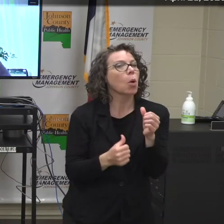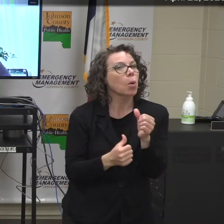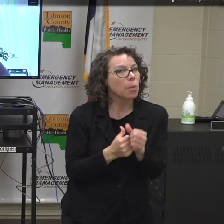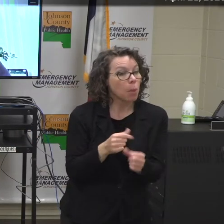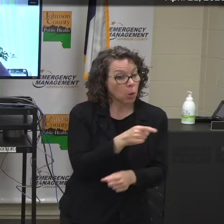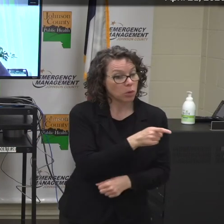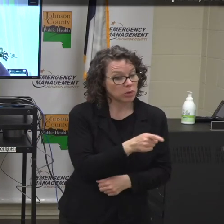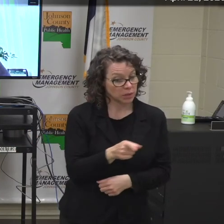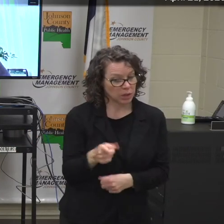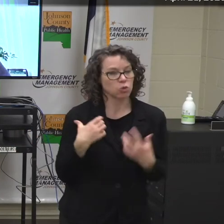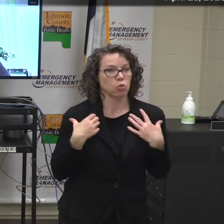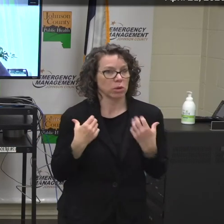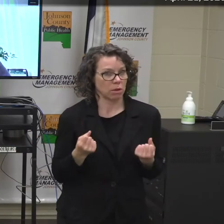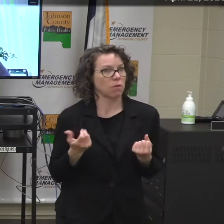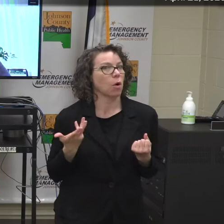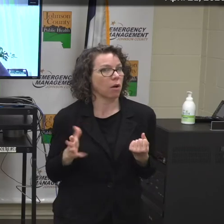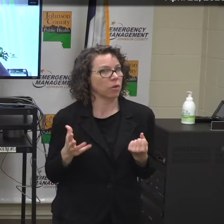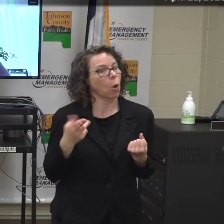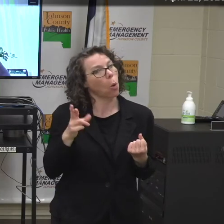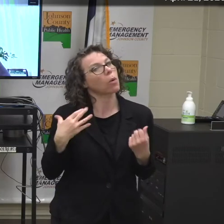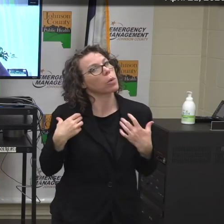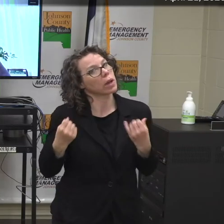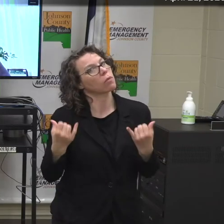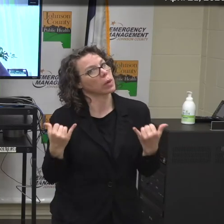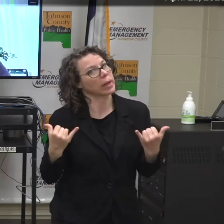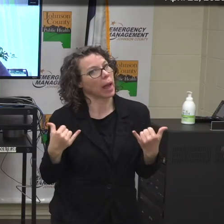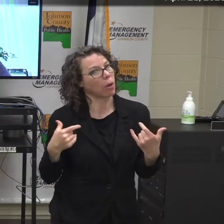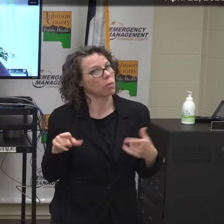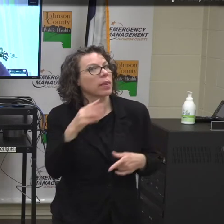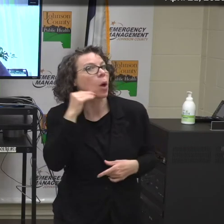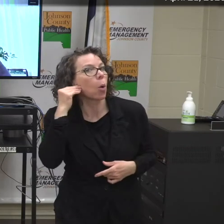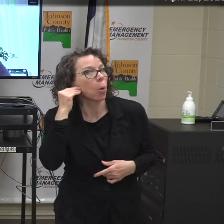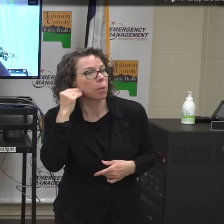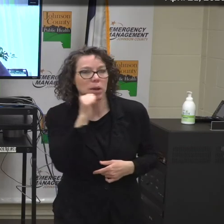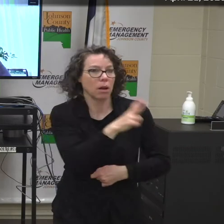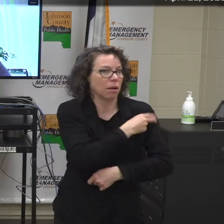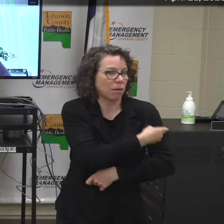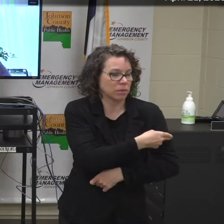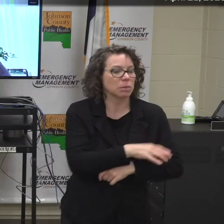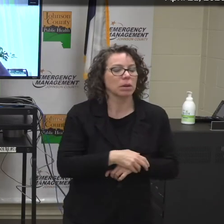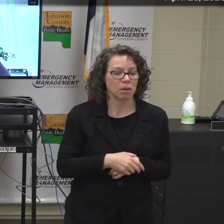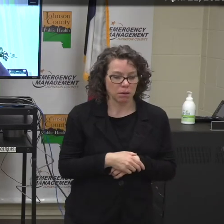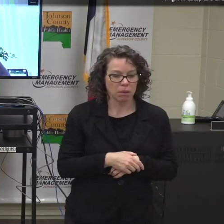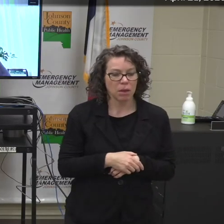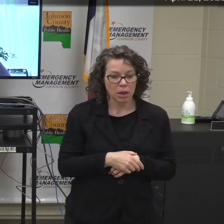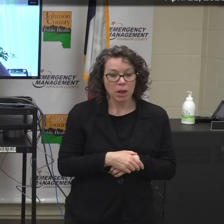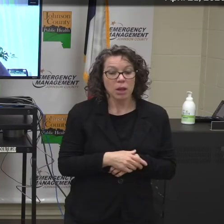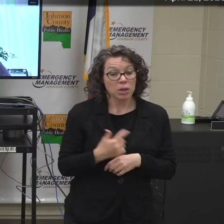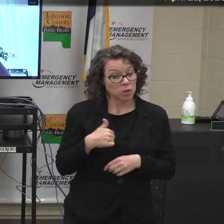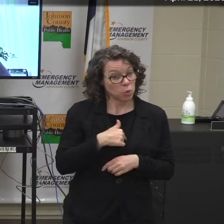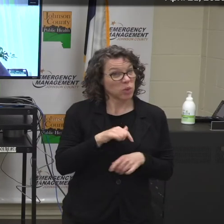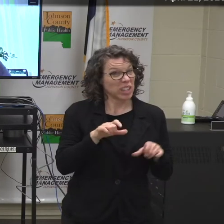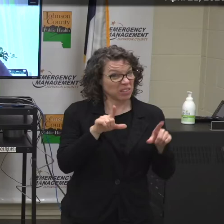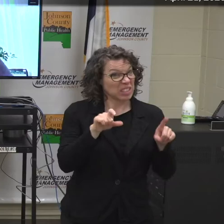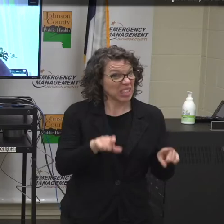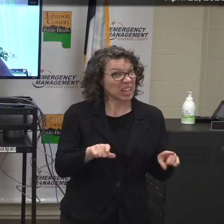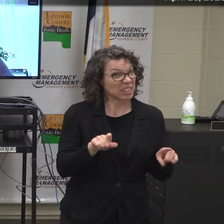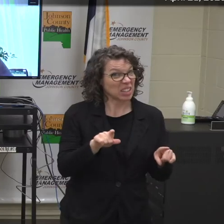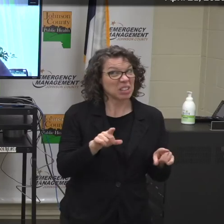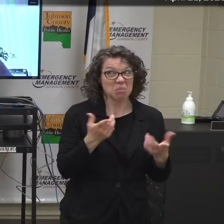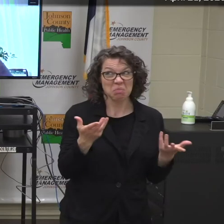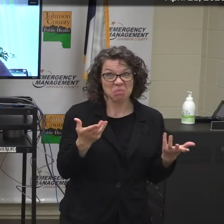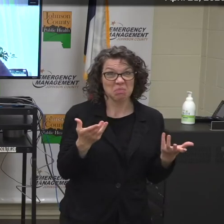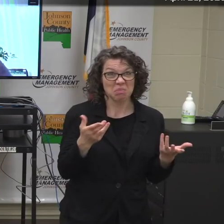whom have, uh, recovered or are recovering at home. Uh, so we have done the hundreds because it seems that